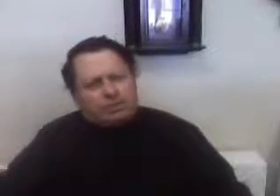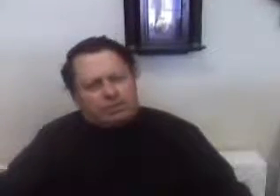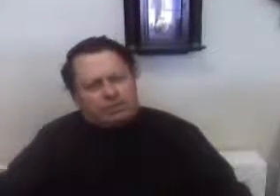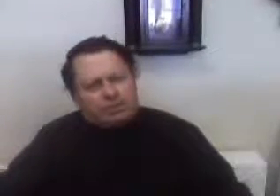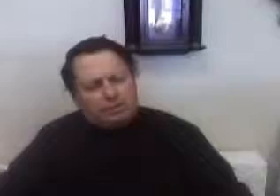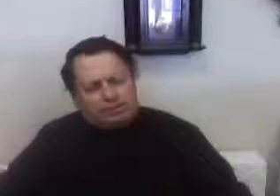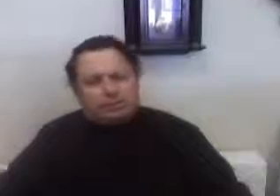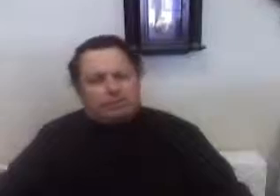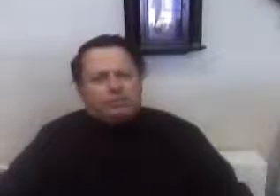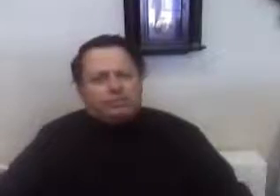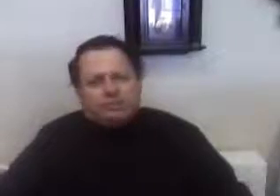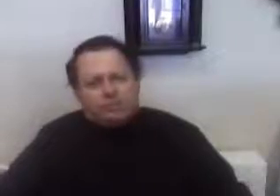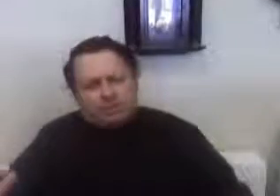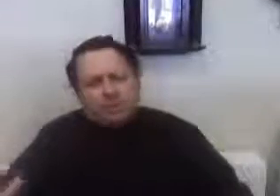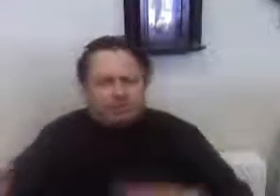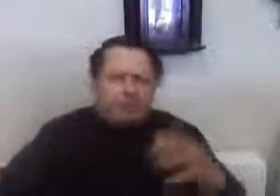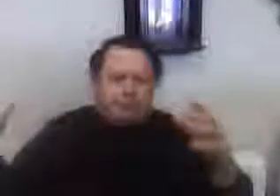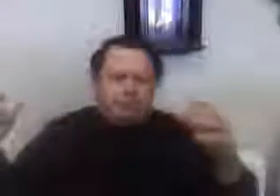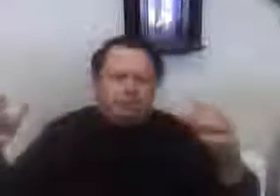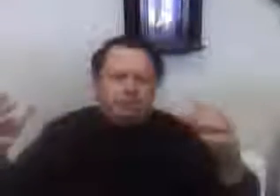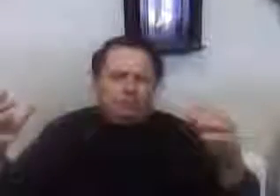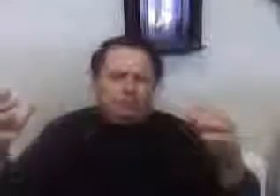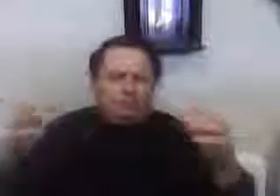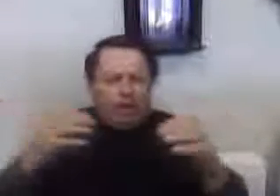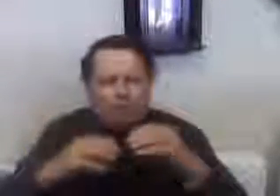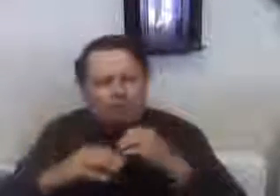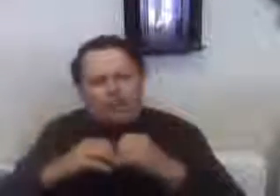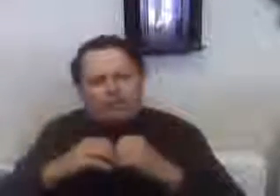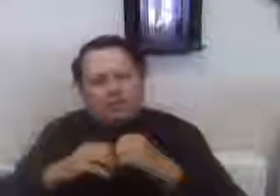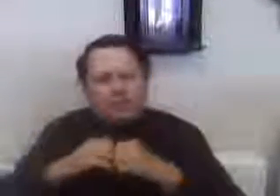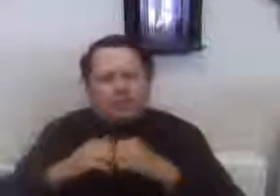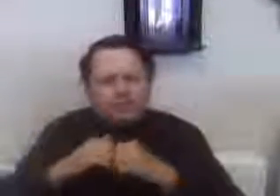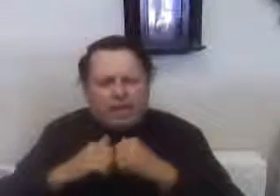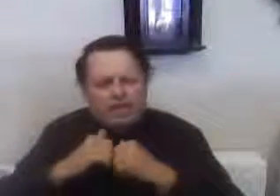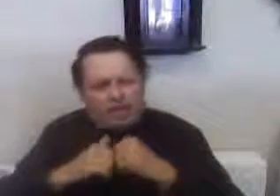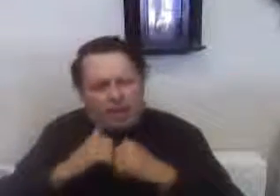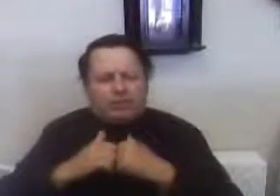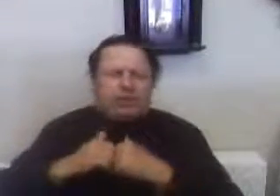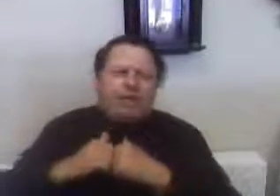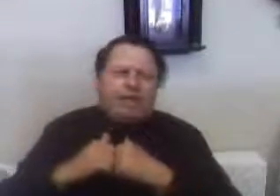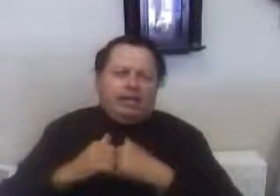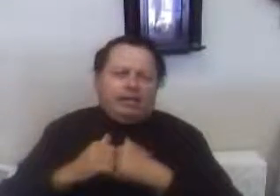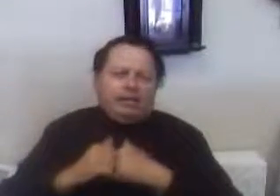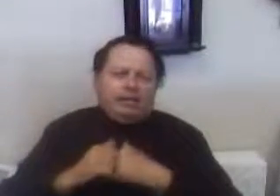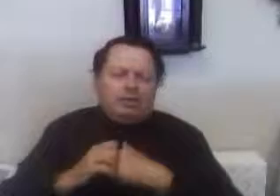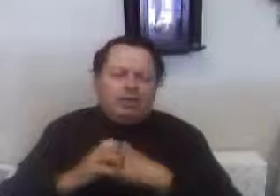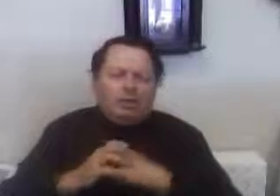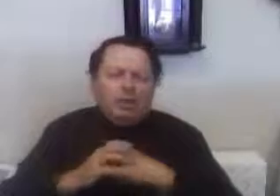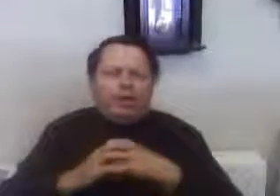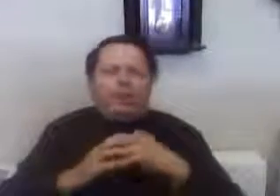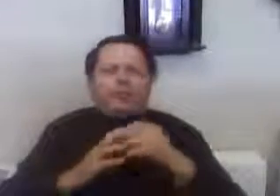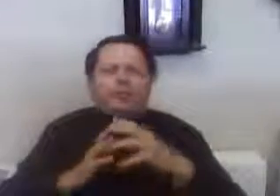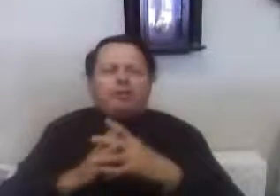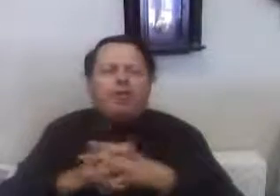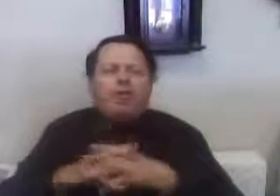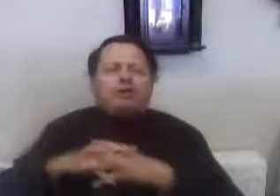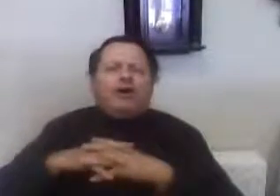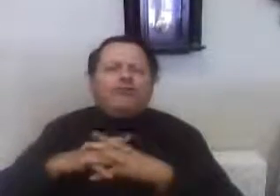the union that represents the people. And what they do is they negotiate to what would be called a